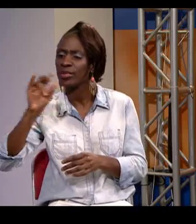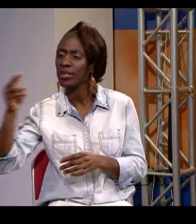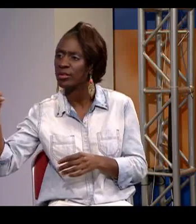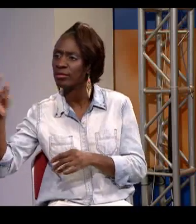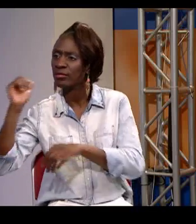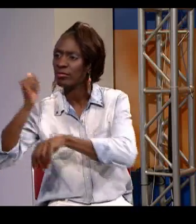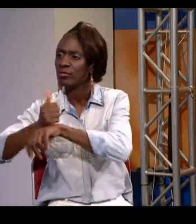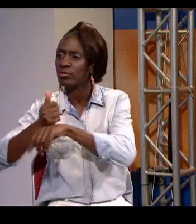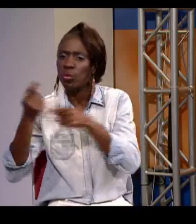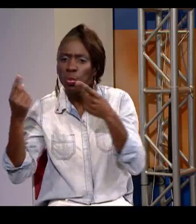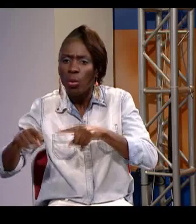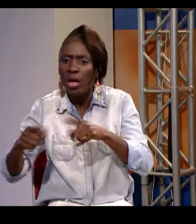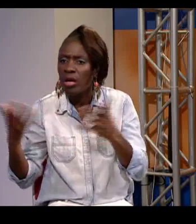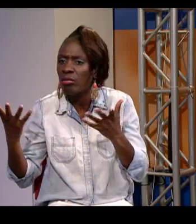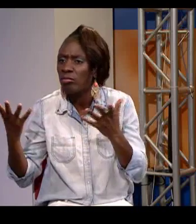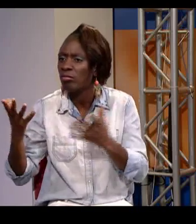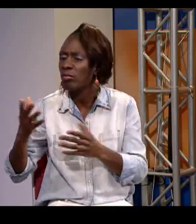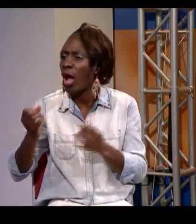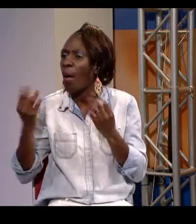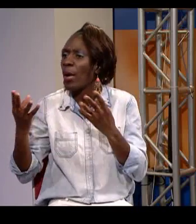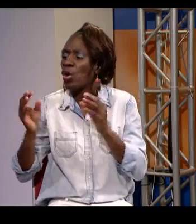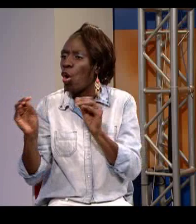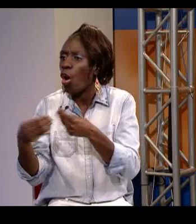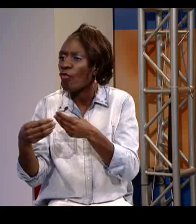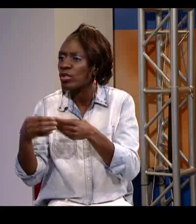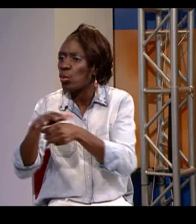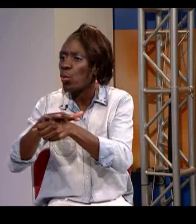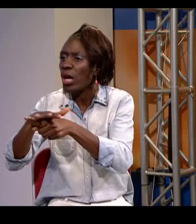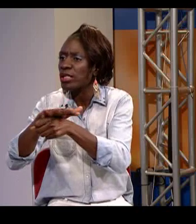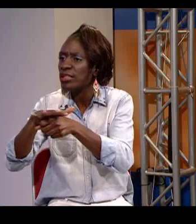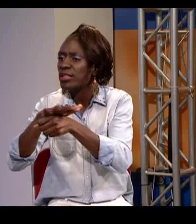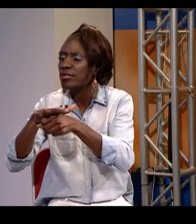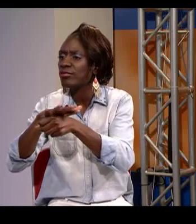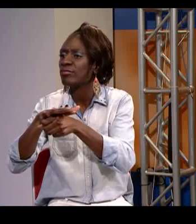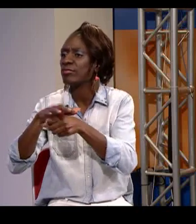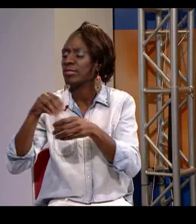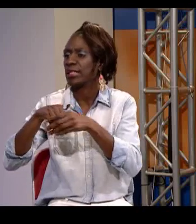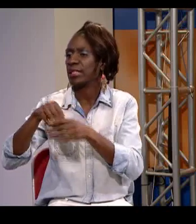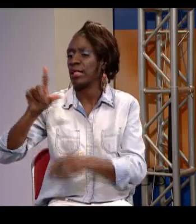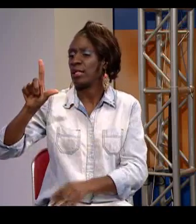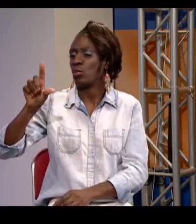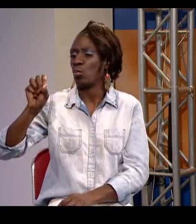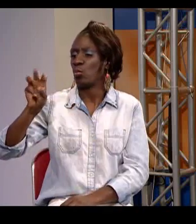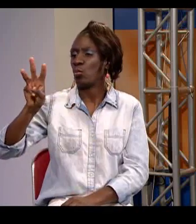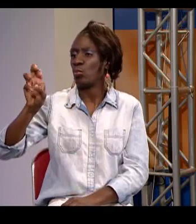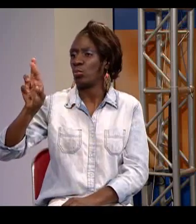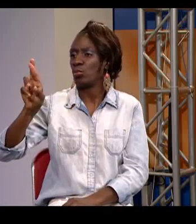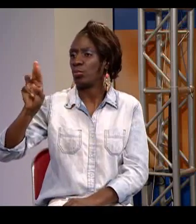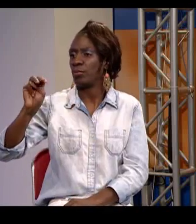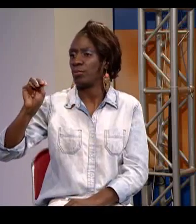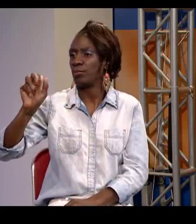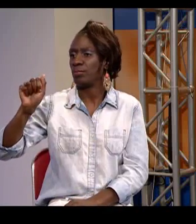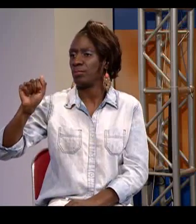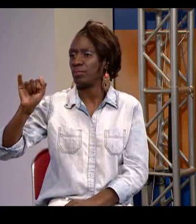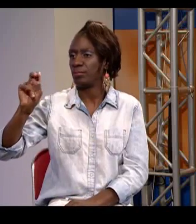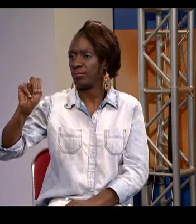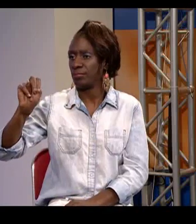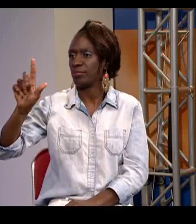mind telling us a little about what WIDHH does and when it was established? How many offices are in the local area in the Lower Mainland?